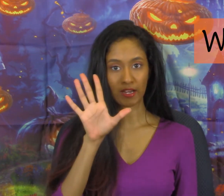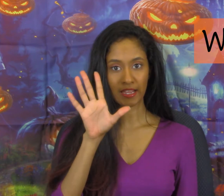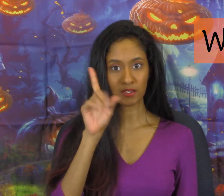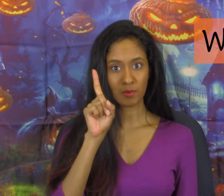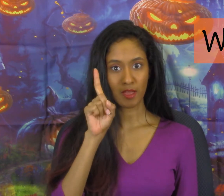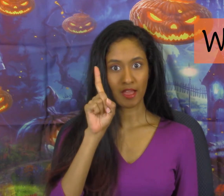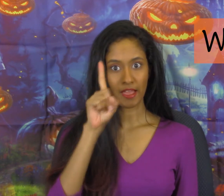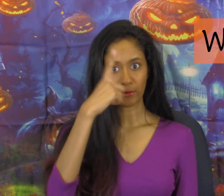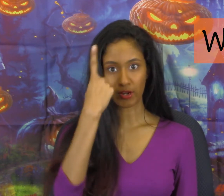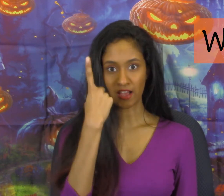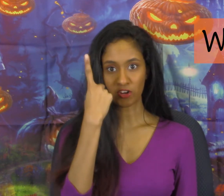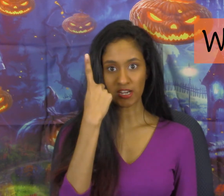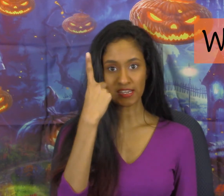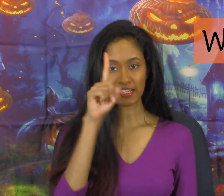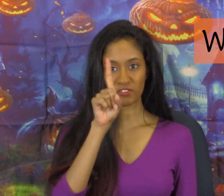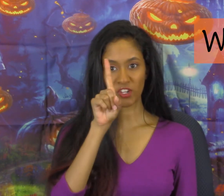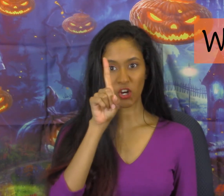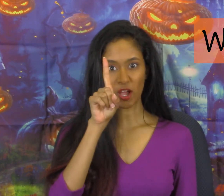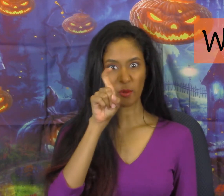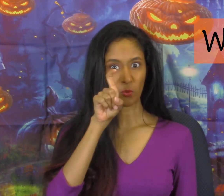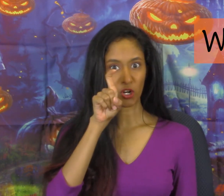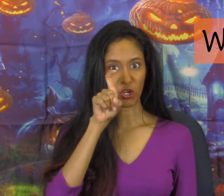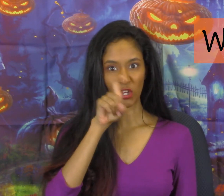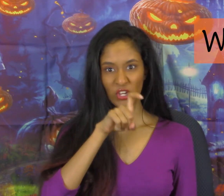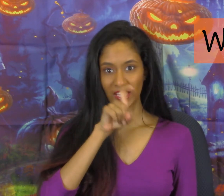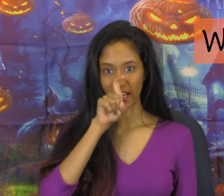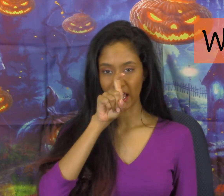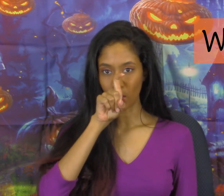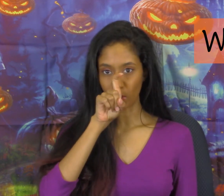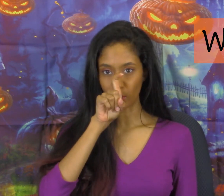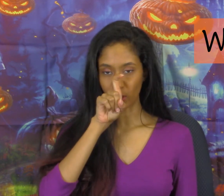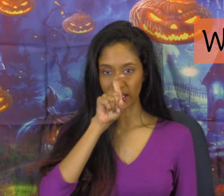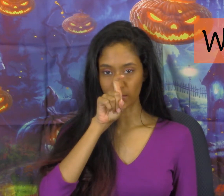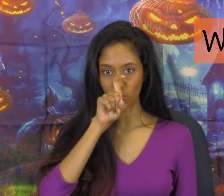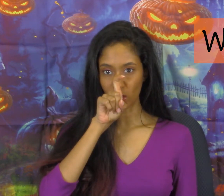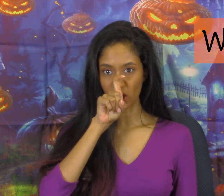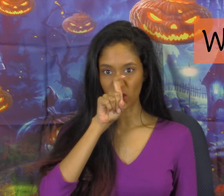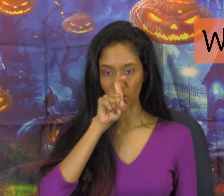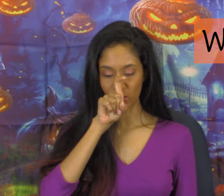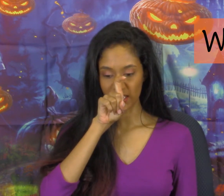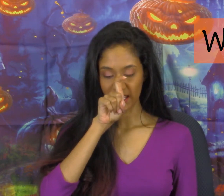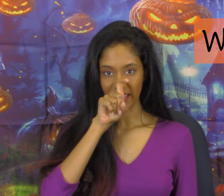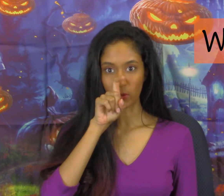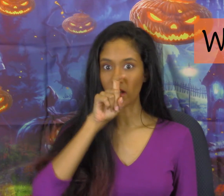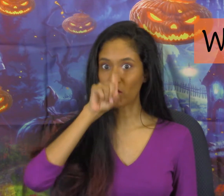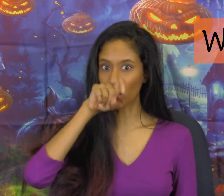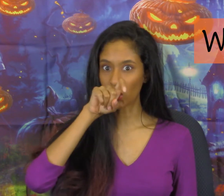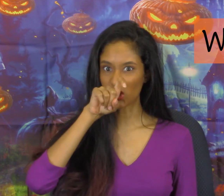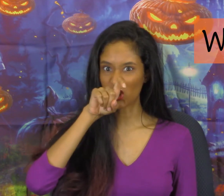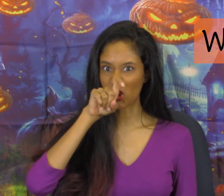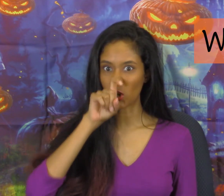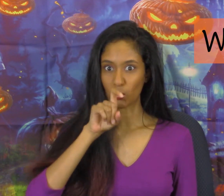hand and we're going to have our index finger up and we're going to hook it we're going to bring it up to our nose like we have a hooked nose